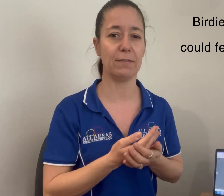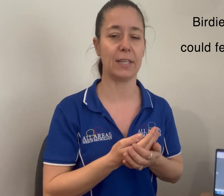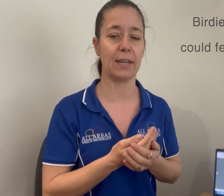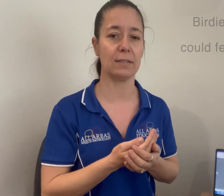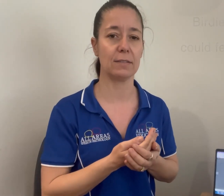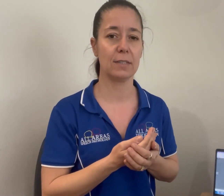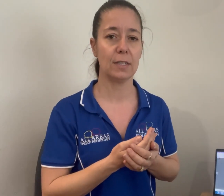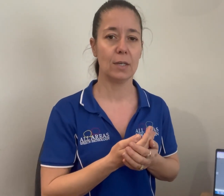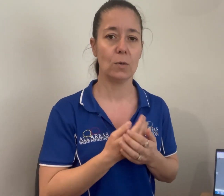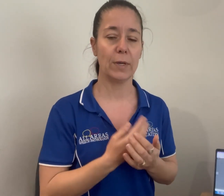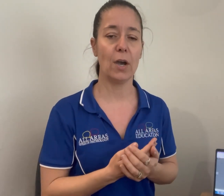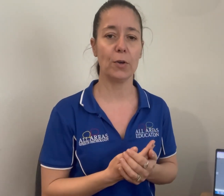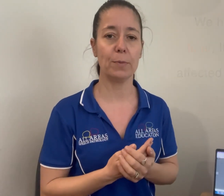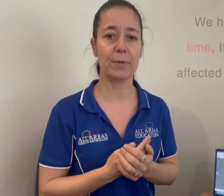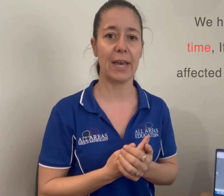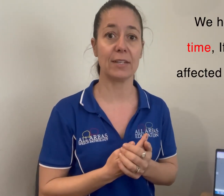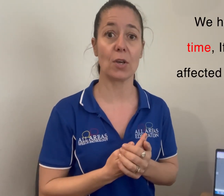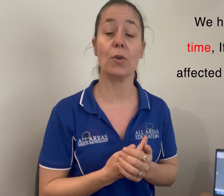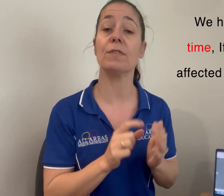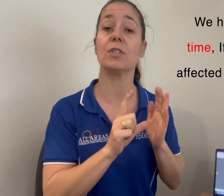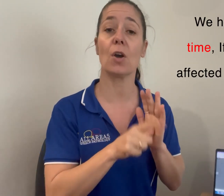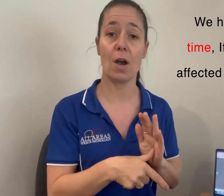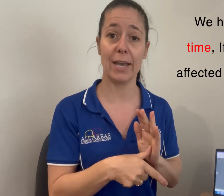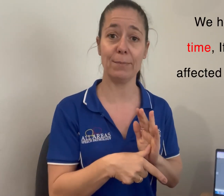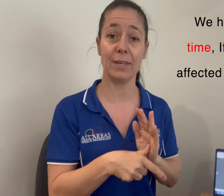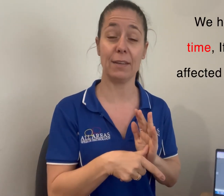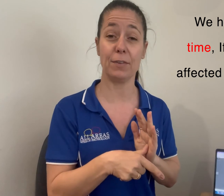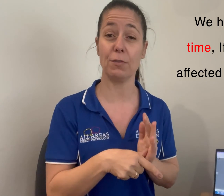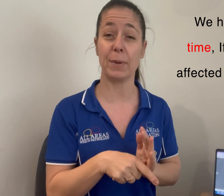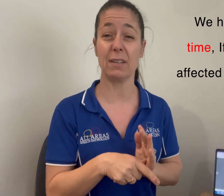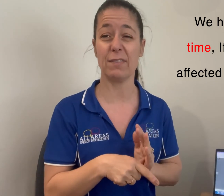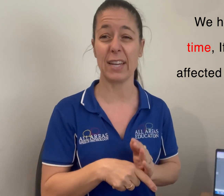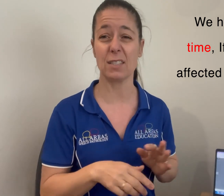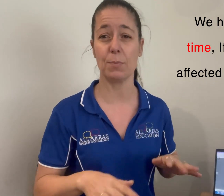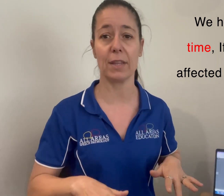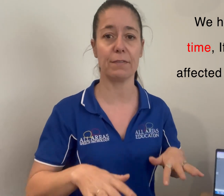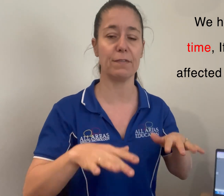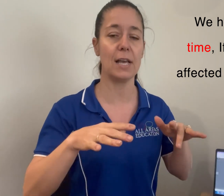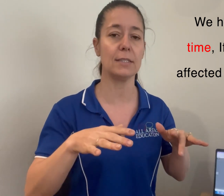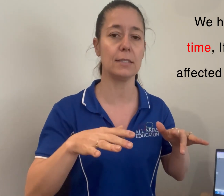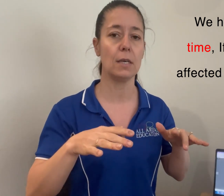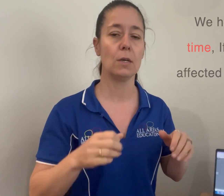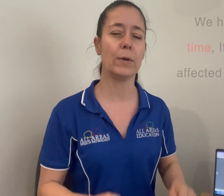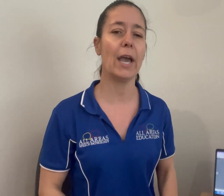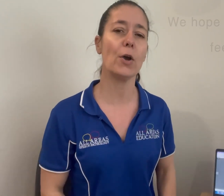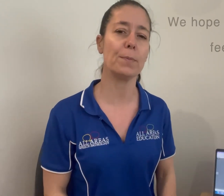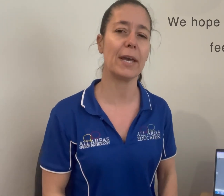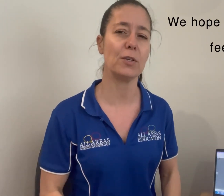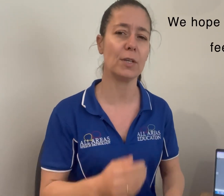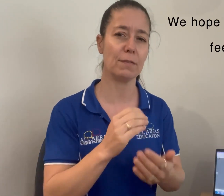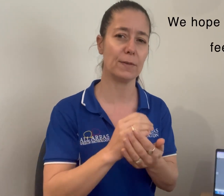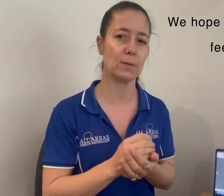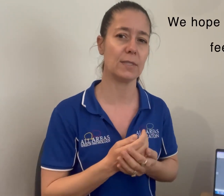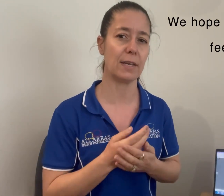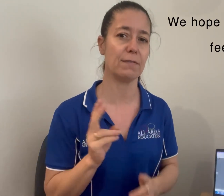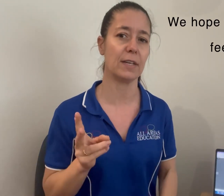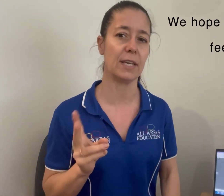again. We hope that over time, if you've been affected by the floods, we hope that you can feel safe again